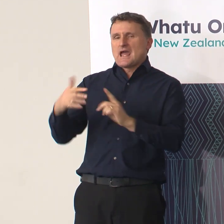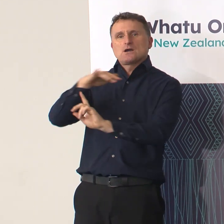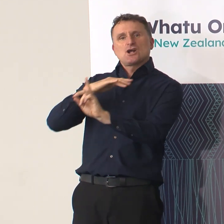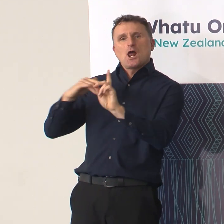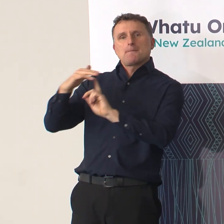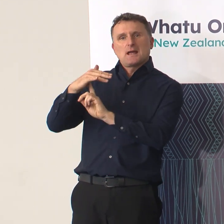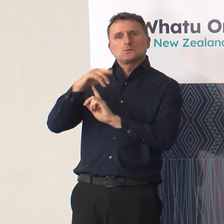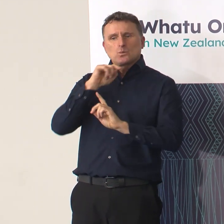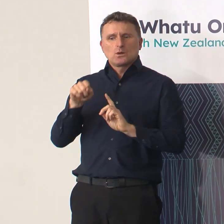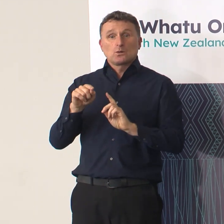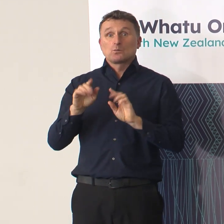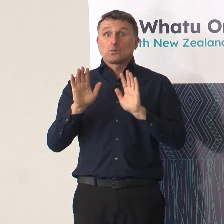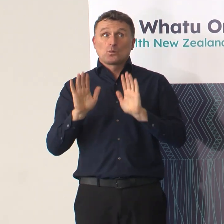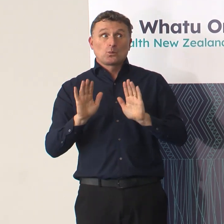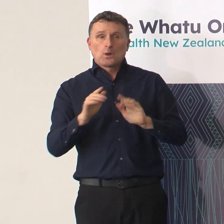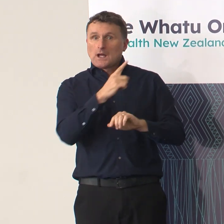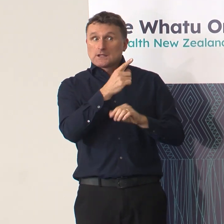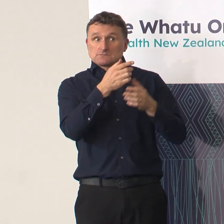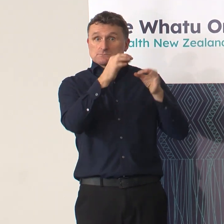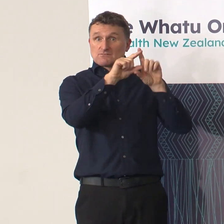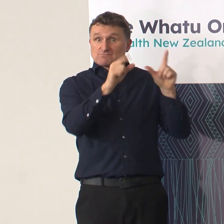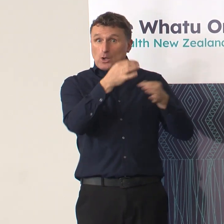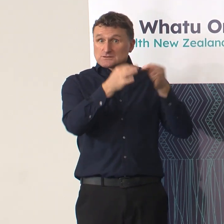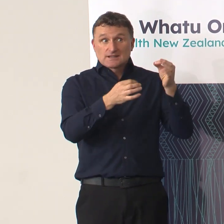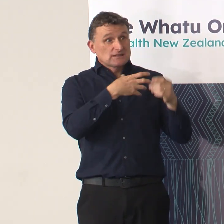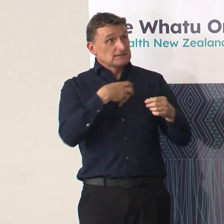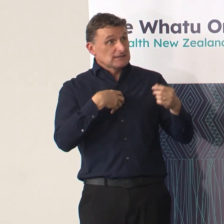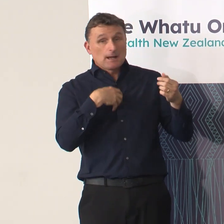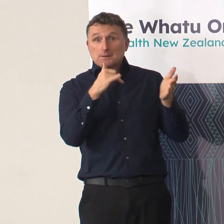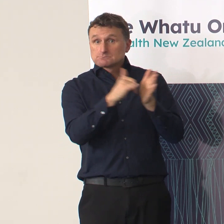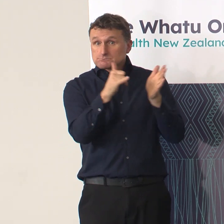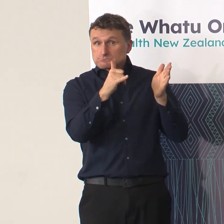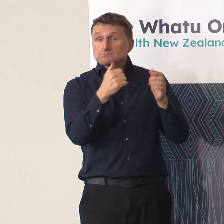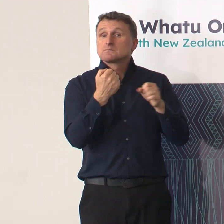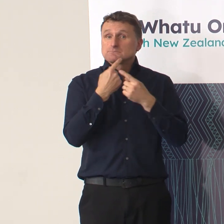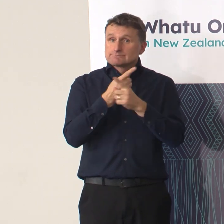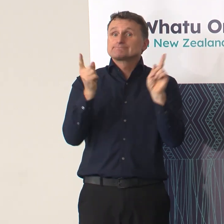And after that advice has been provided, the government will make its decision.